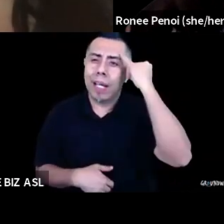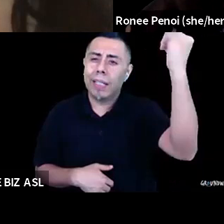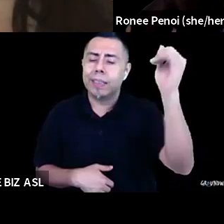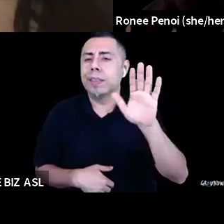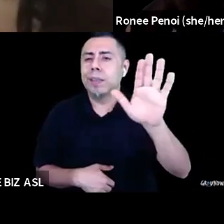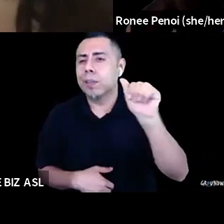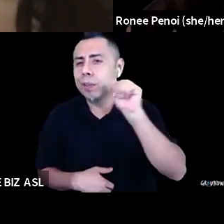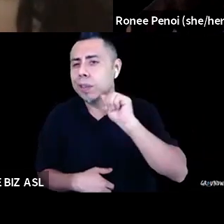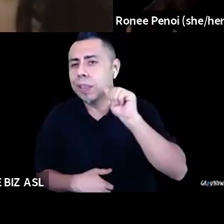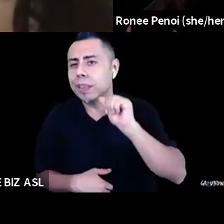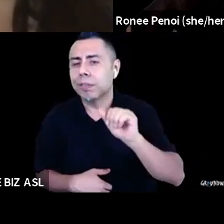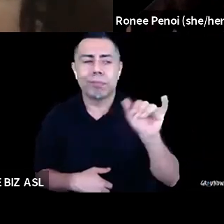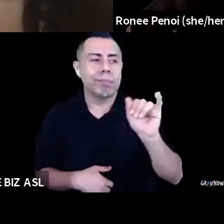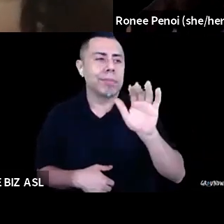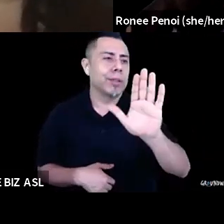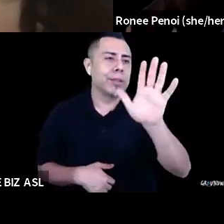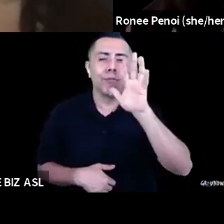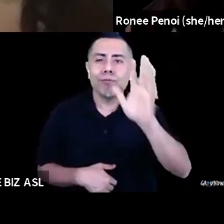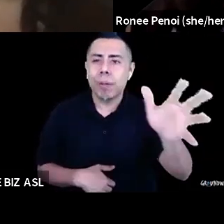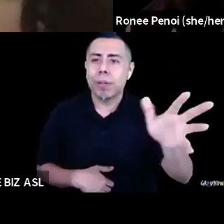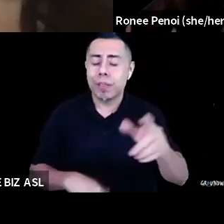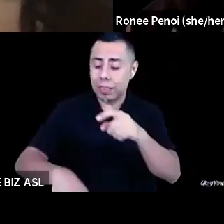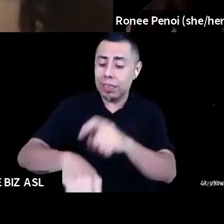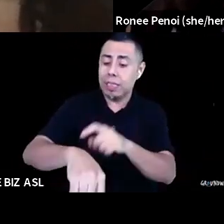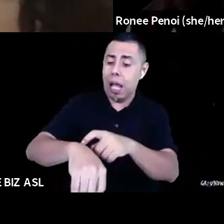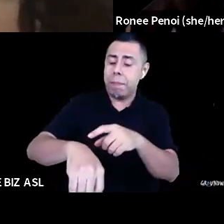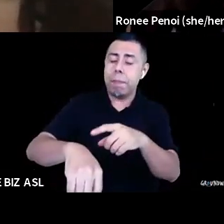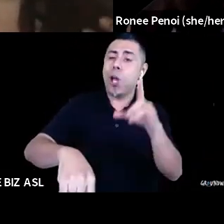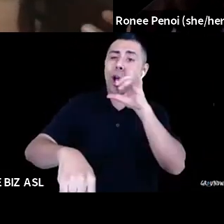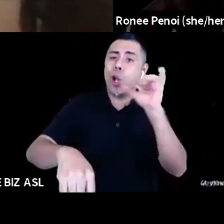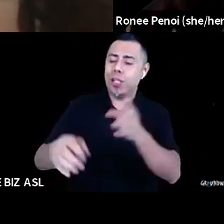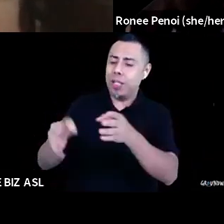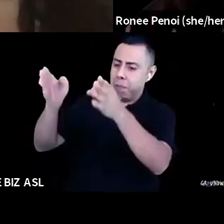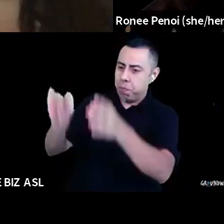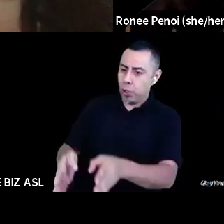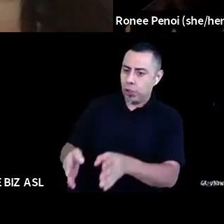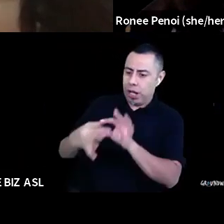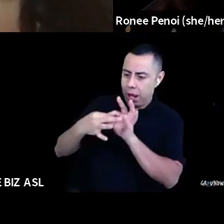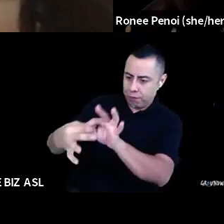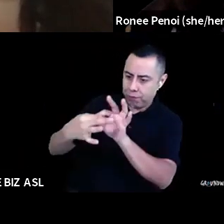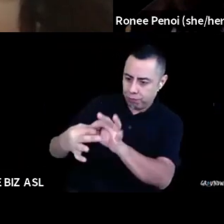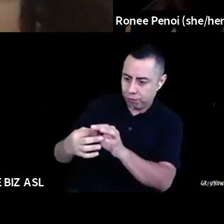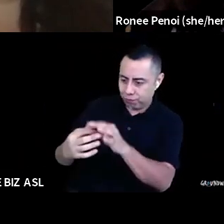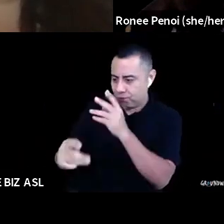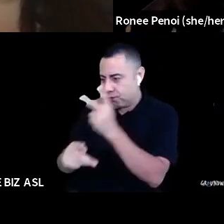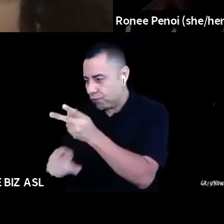actual relation who you take care of. And so just like I would never get mad at my auntie needing